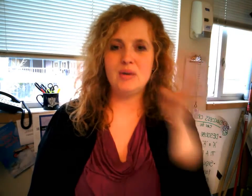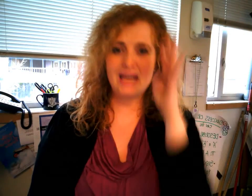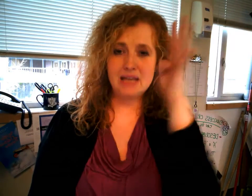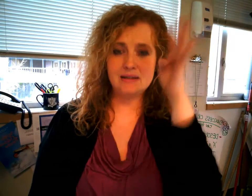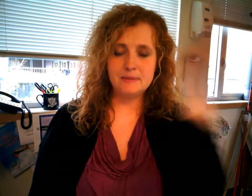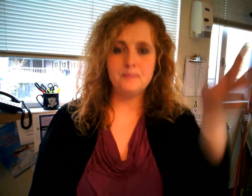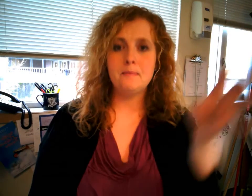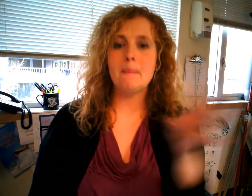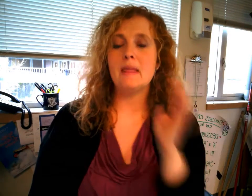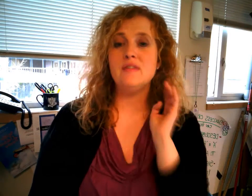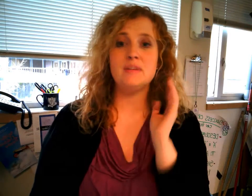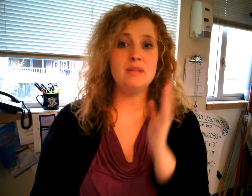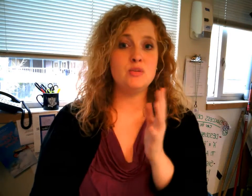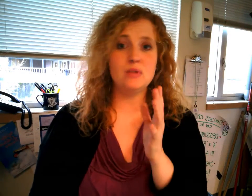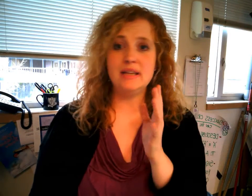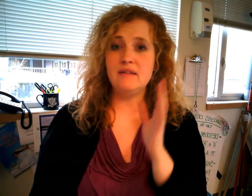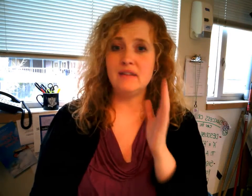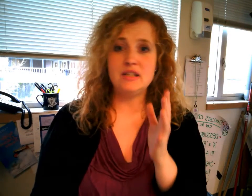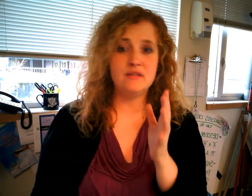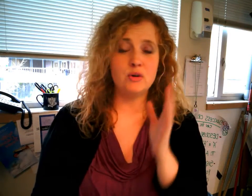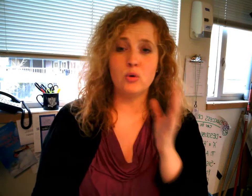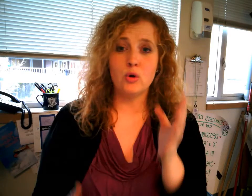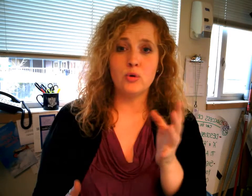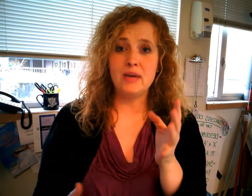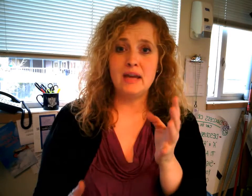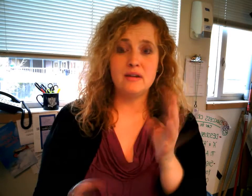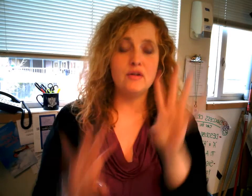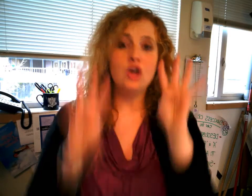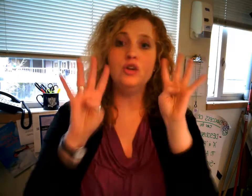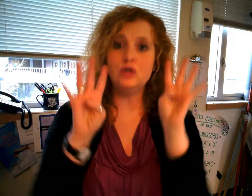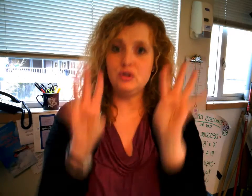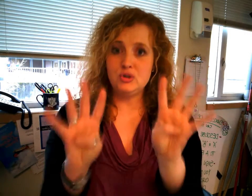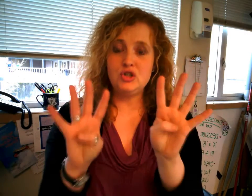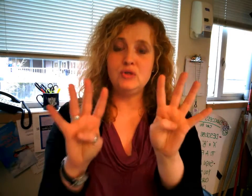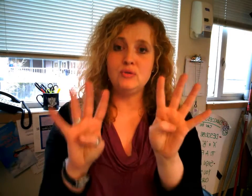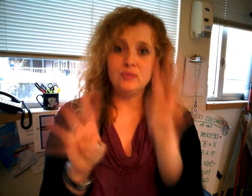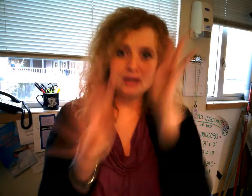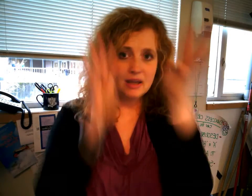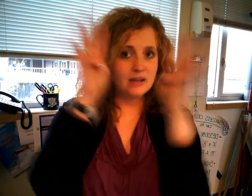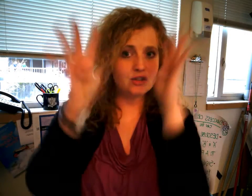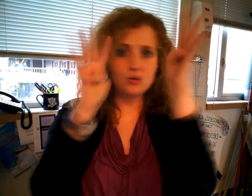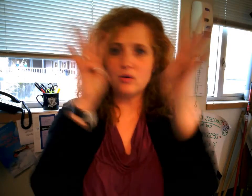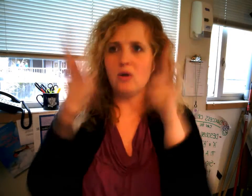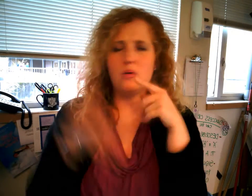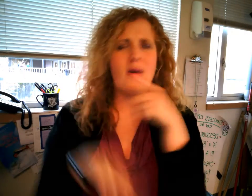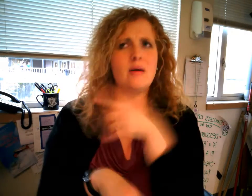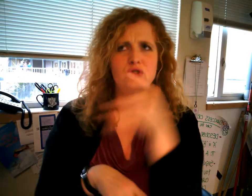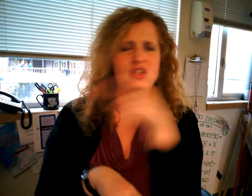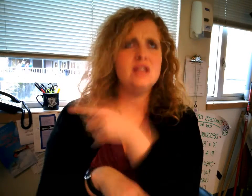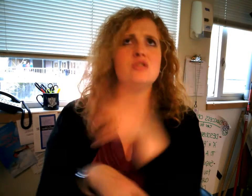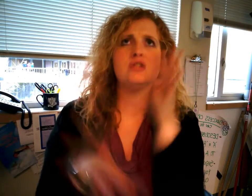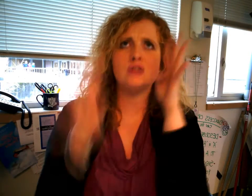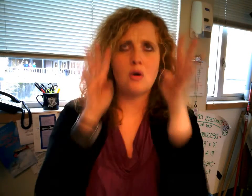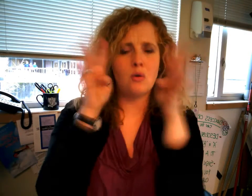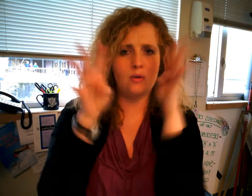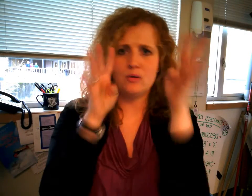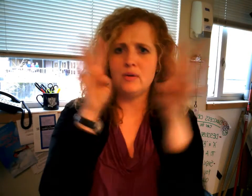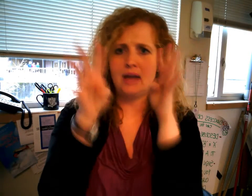if somebody's really inventive or creative you can use two and it's crew oh wow she is so creative